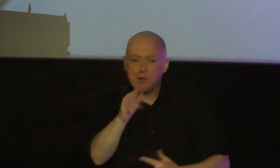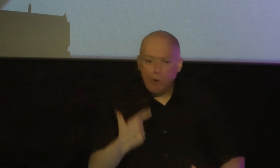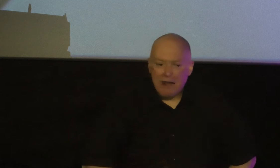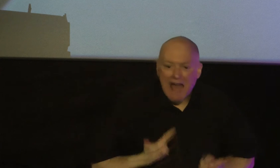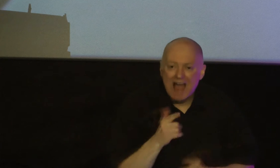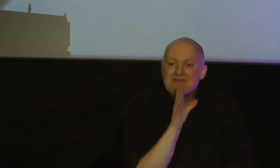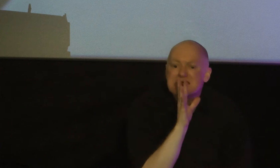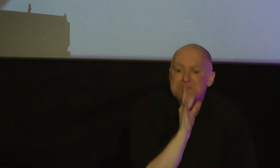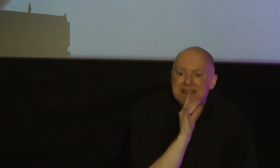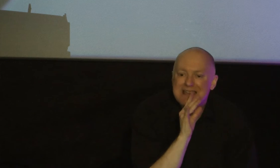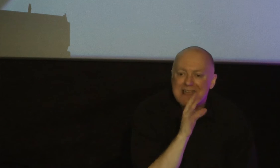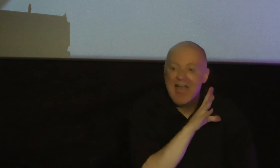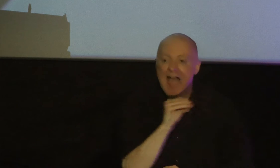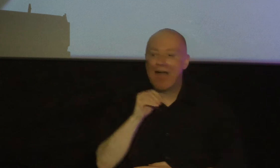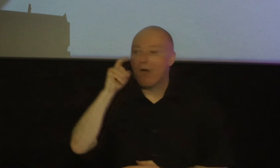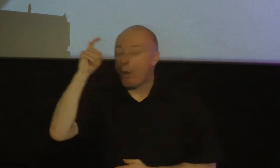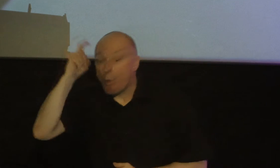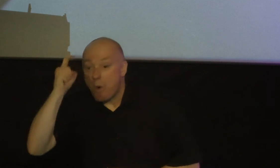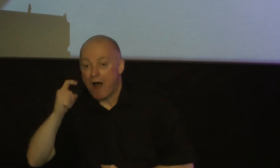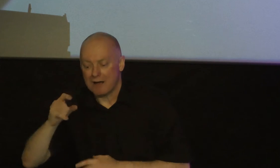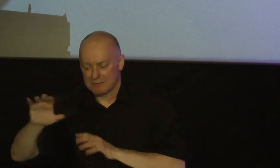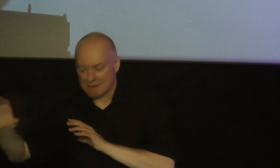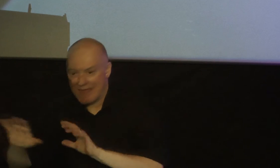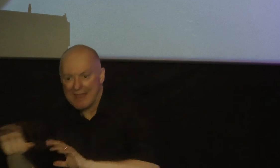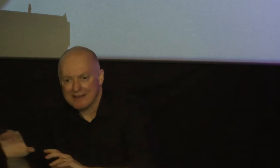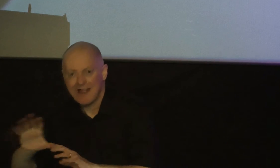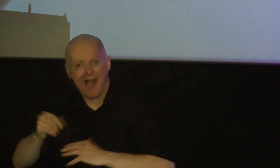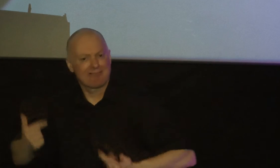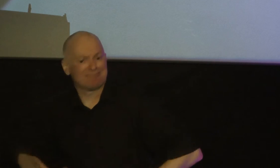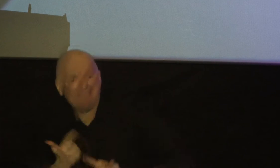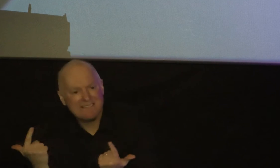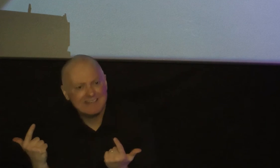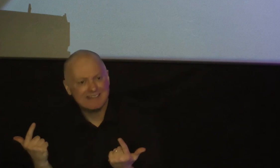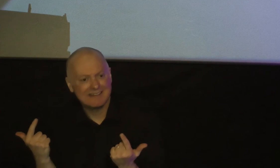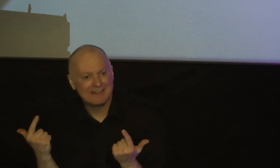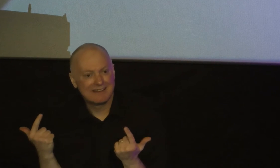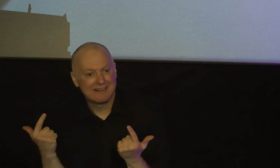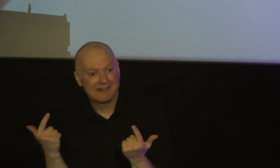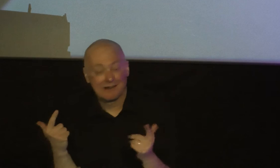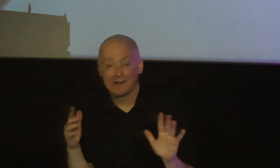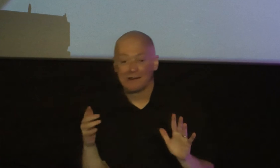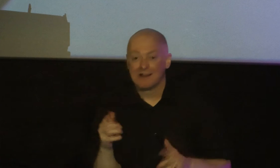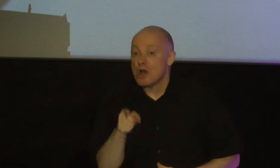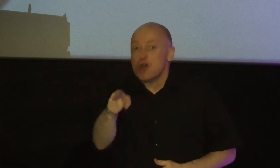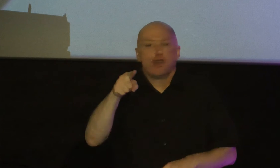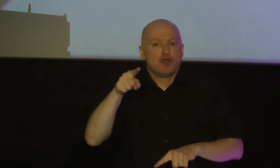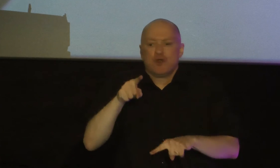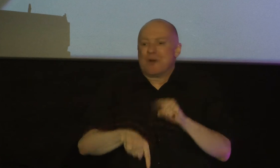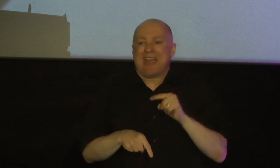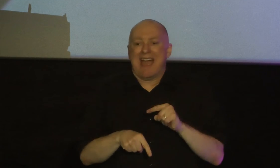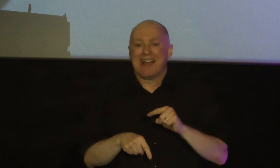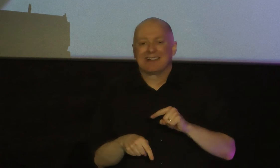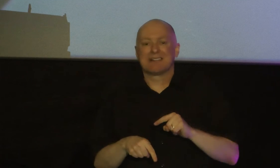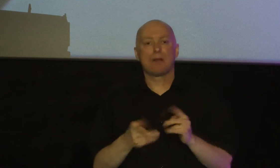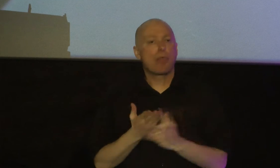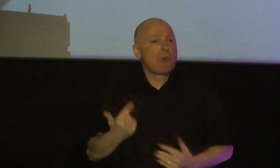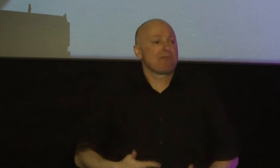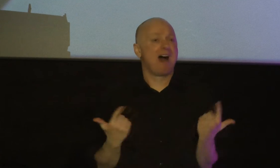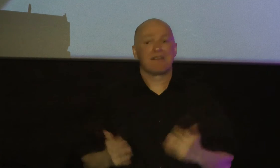and wise acting and living you can't just walk through this life thinking like it doesn't